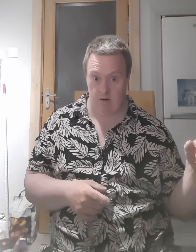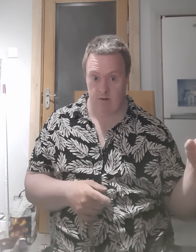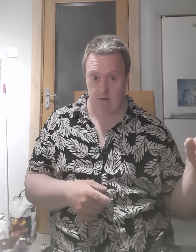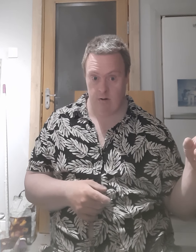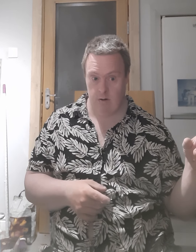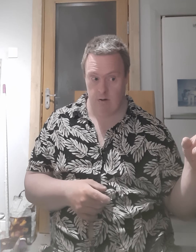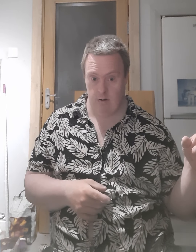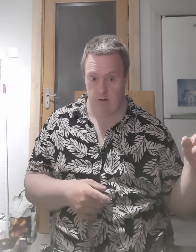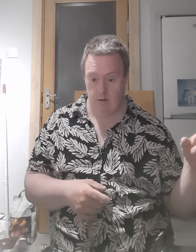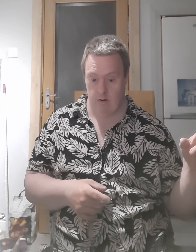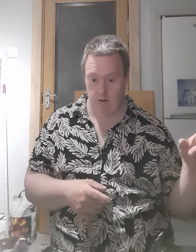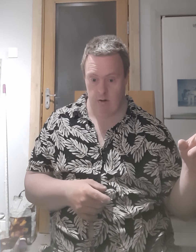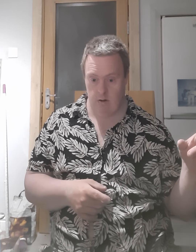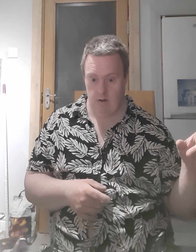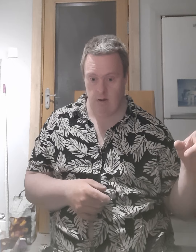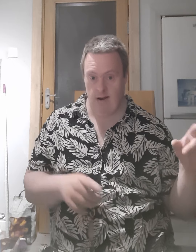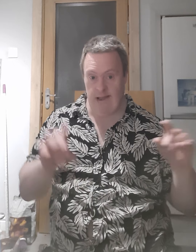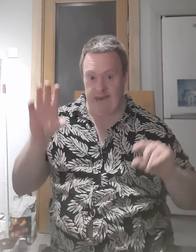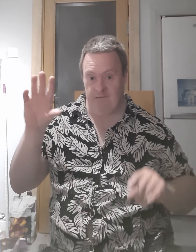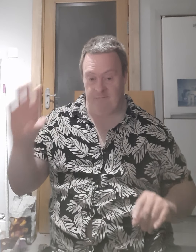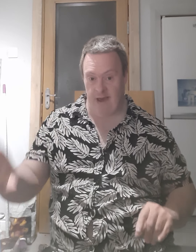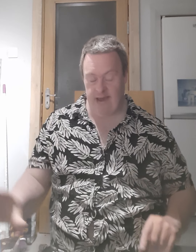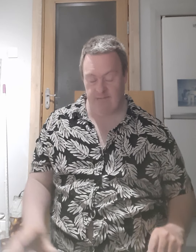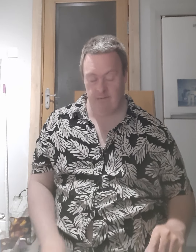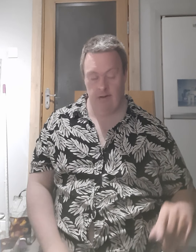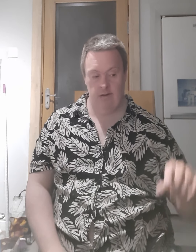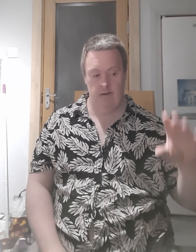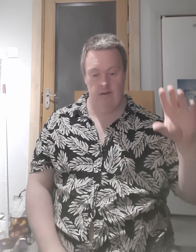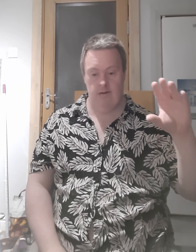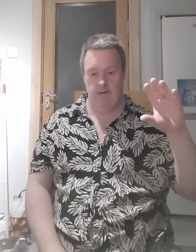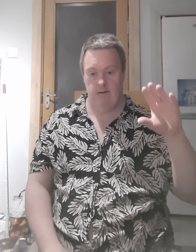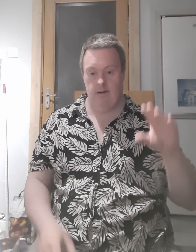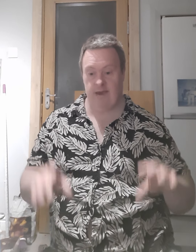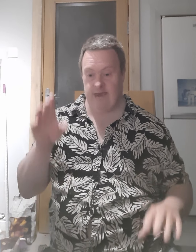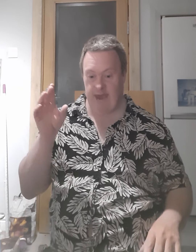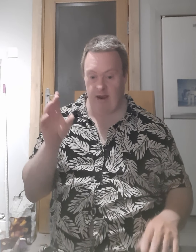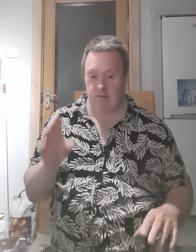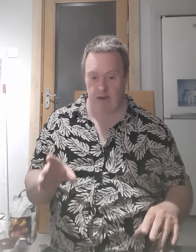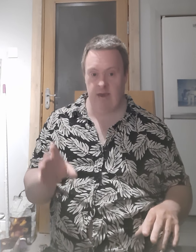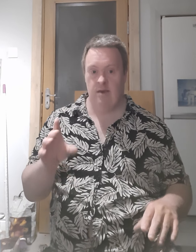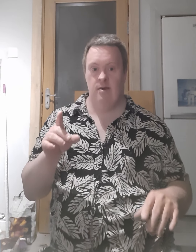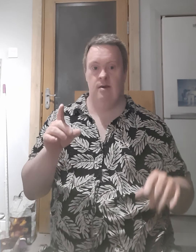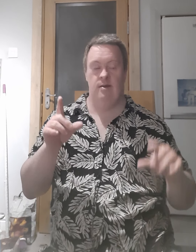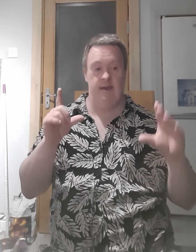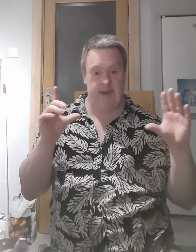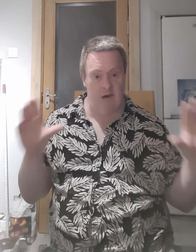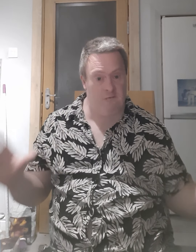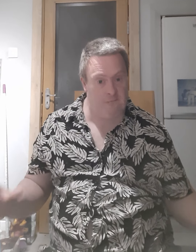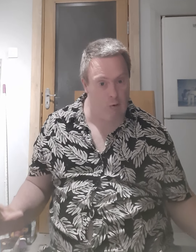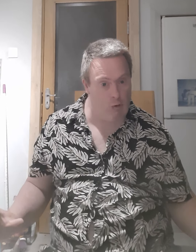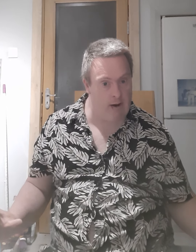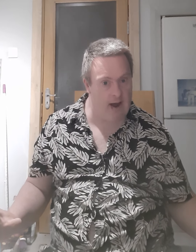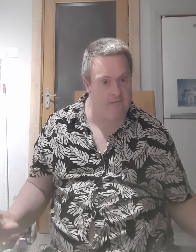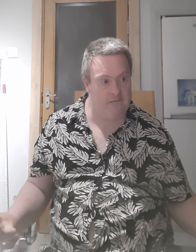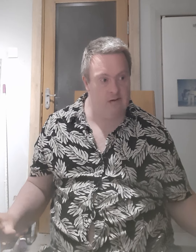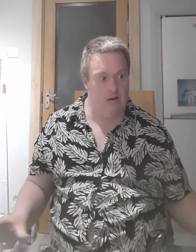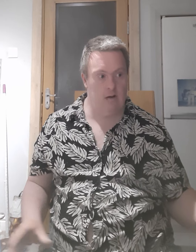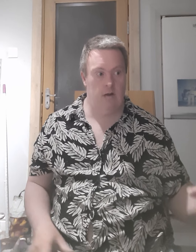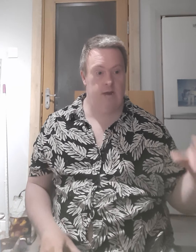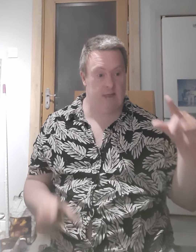like a frame and yeah that's right you get a photograph you